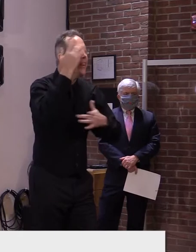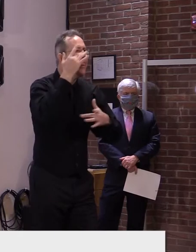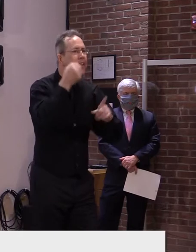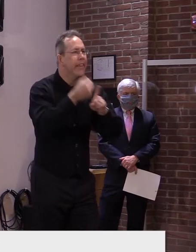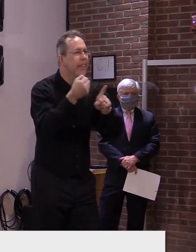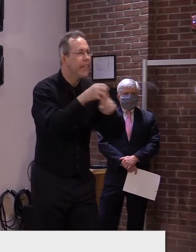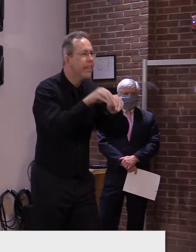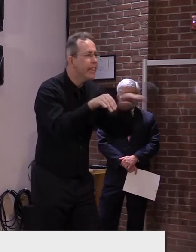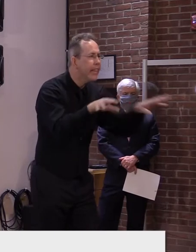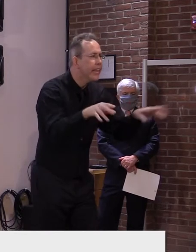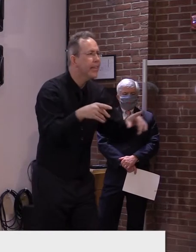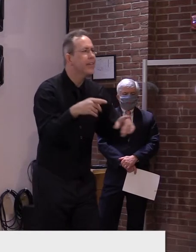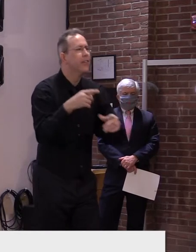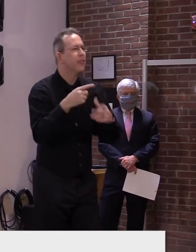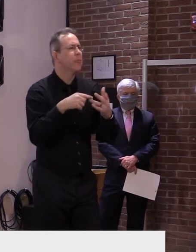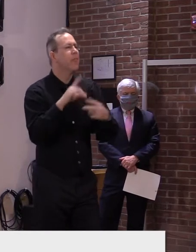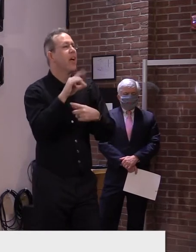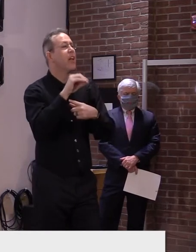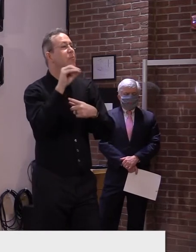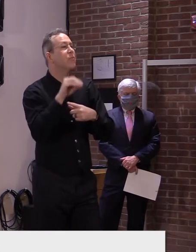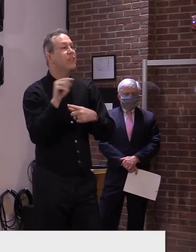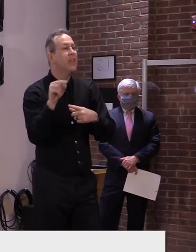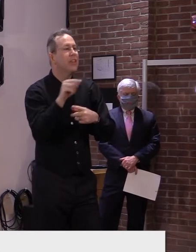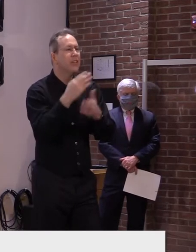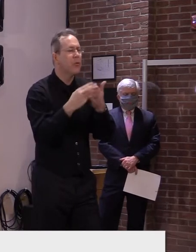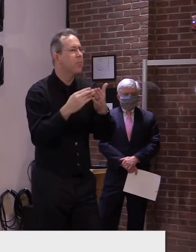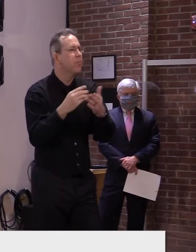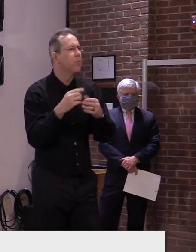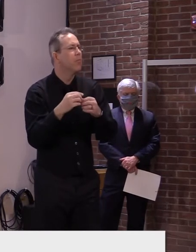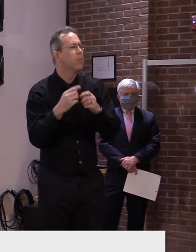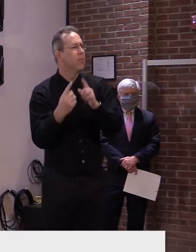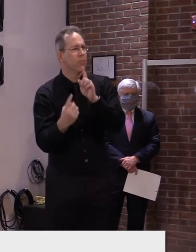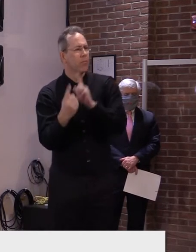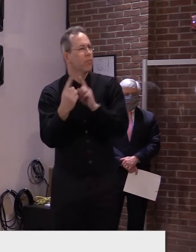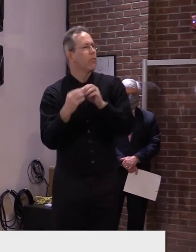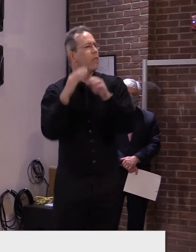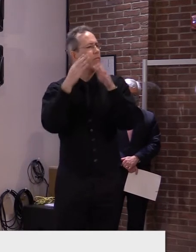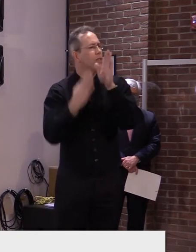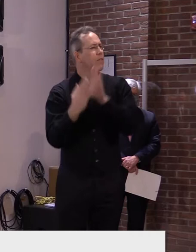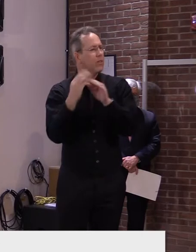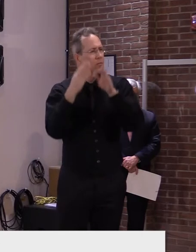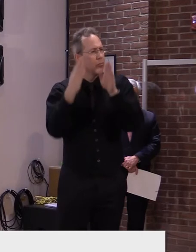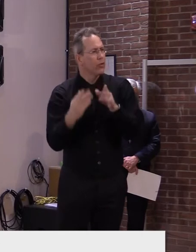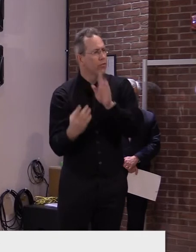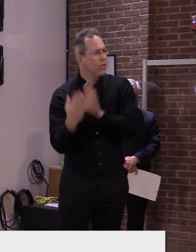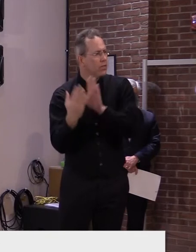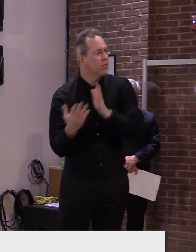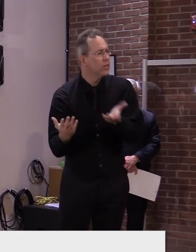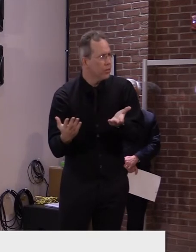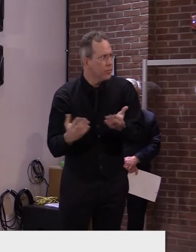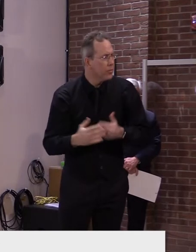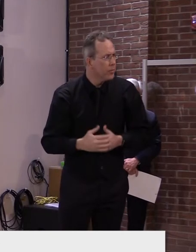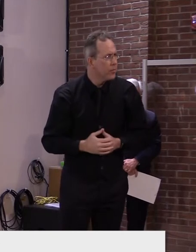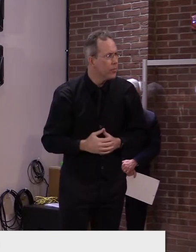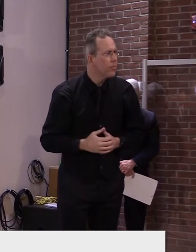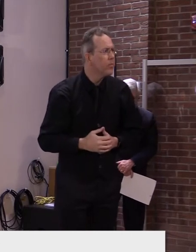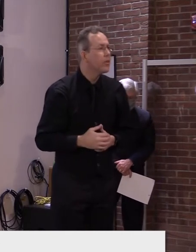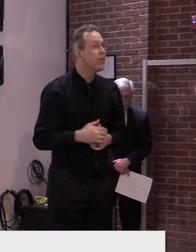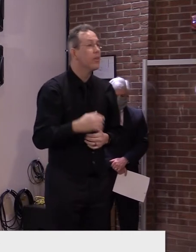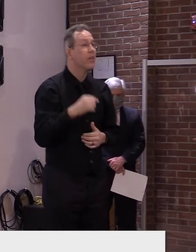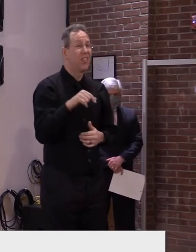maintain some degree of in-person instruction. I think we can draw two conclusions from these data. On the one hand,